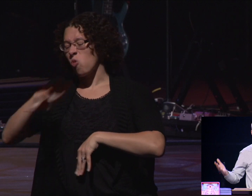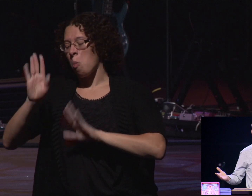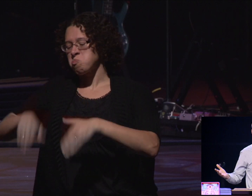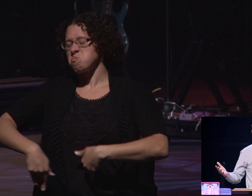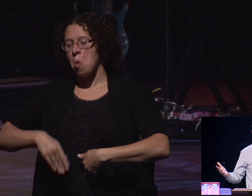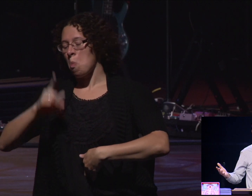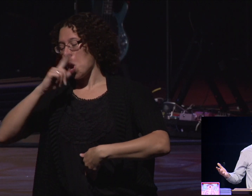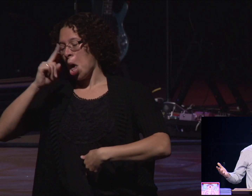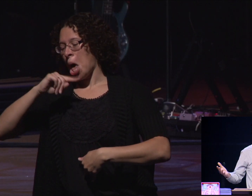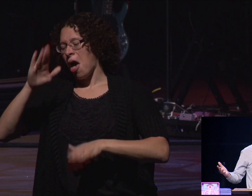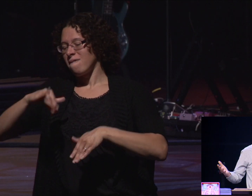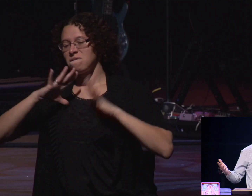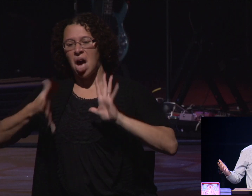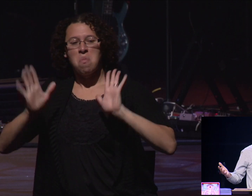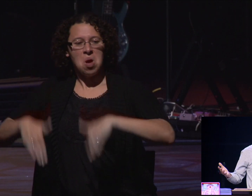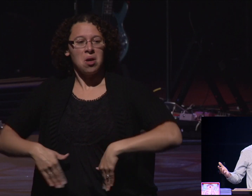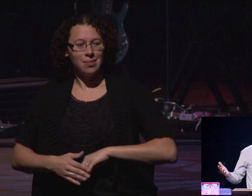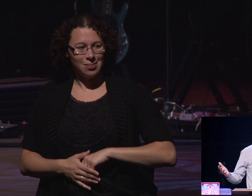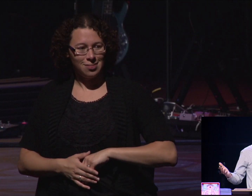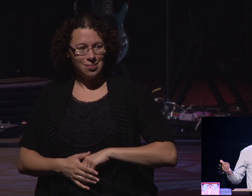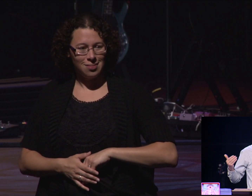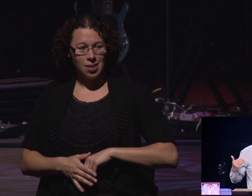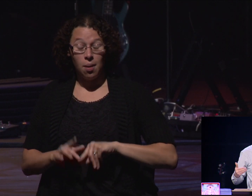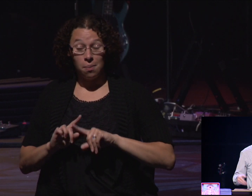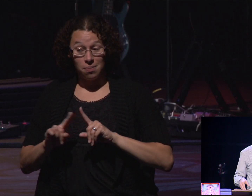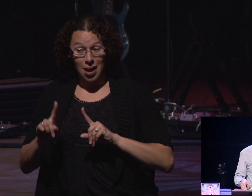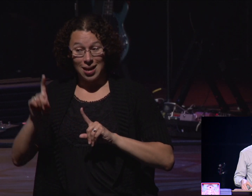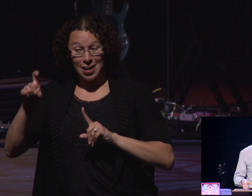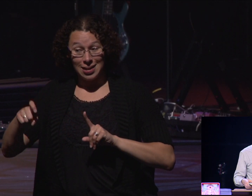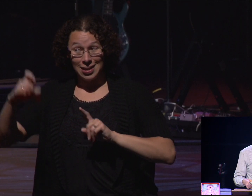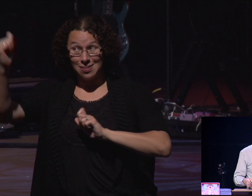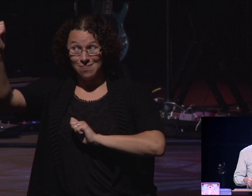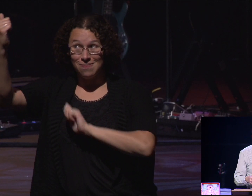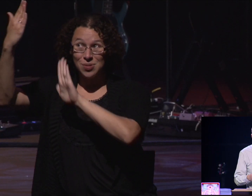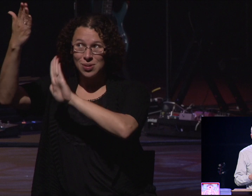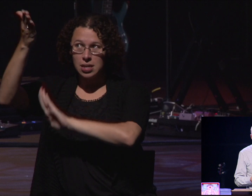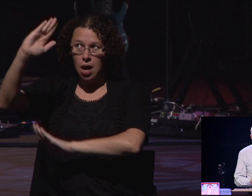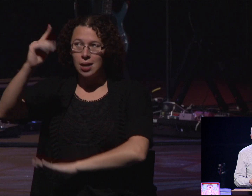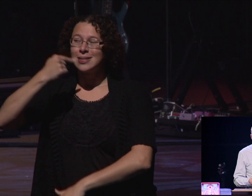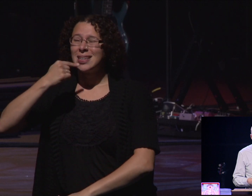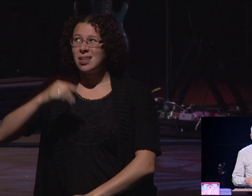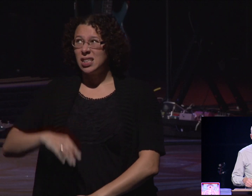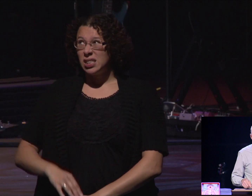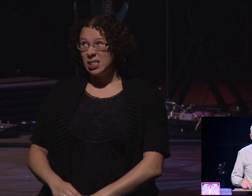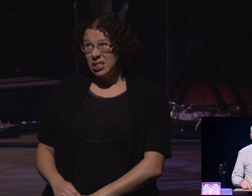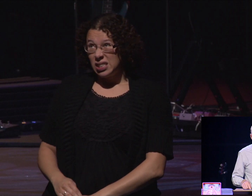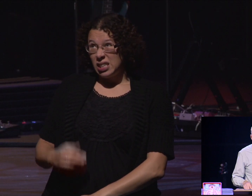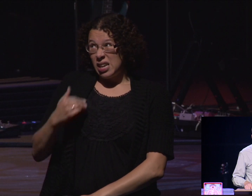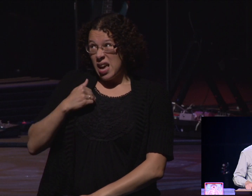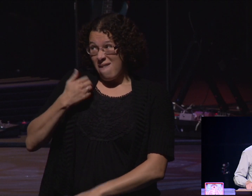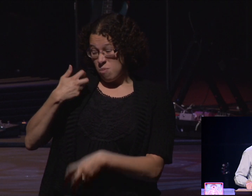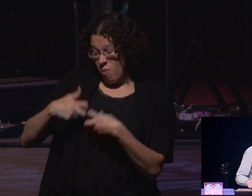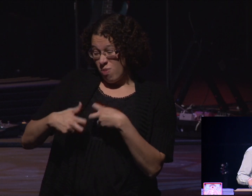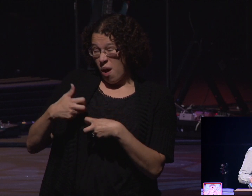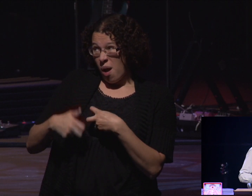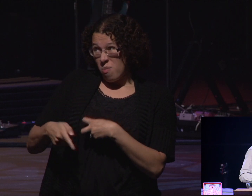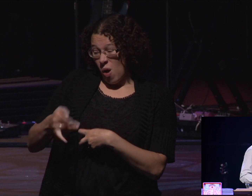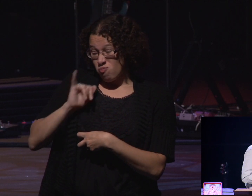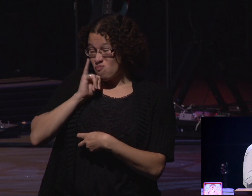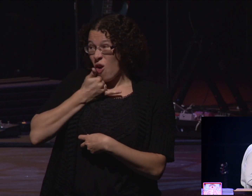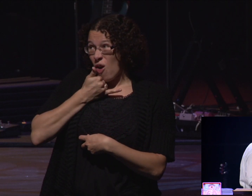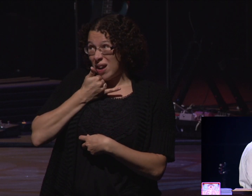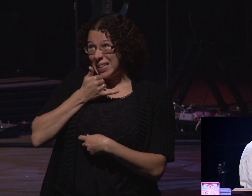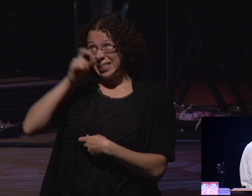I've got this issue. And I need your cleansing power. And he will clean us up.